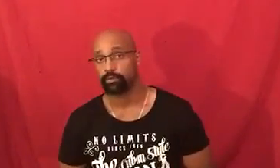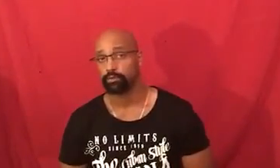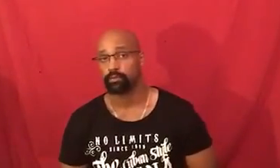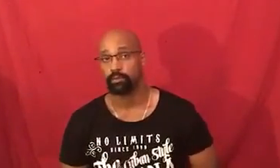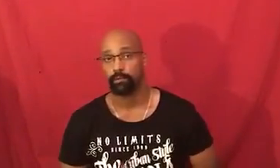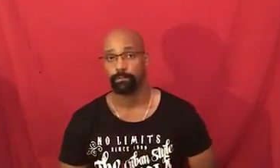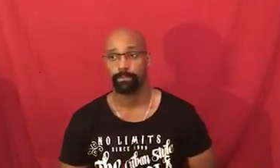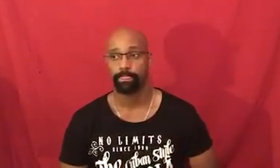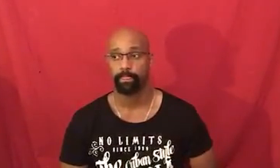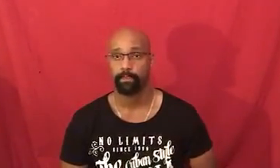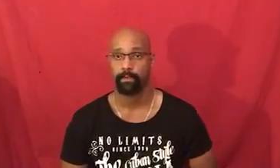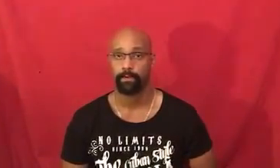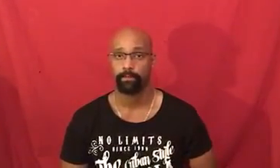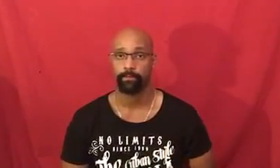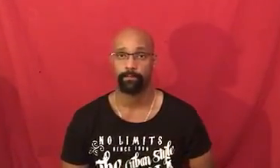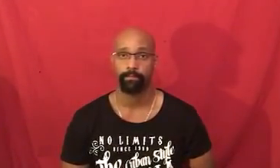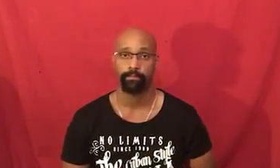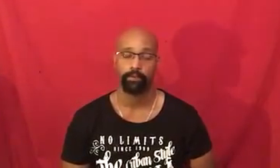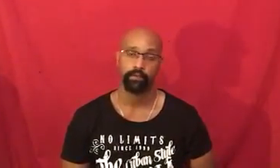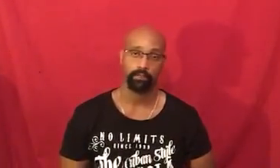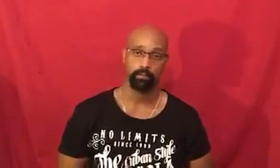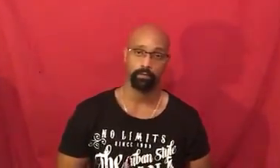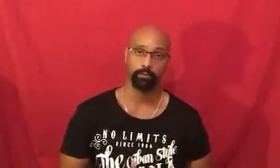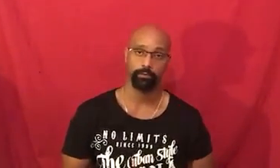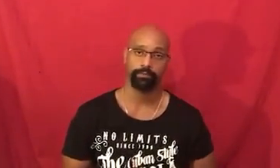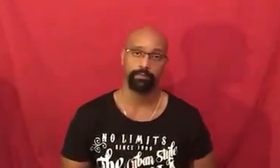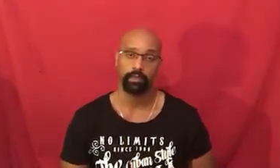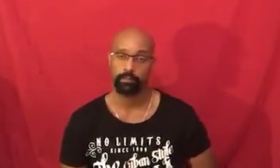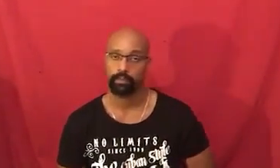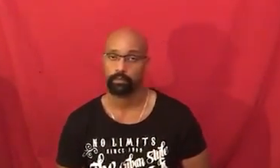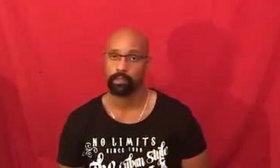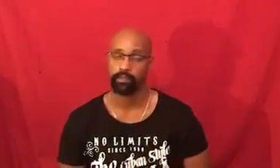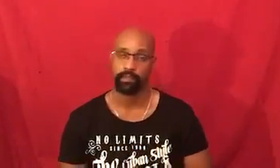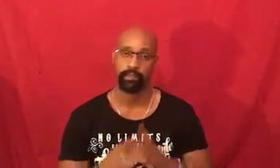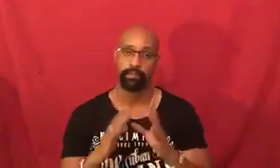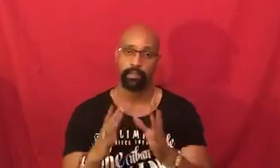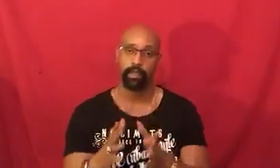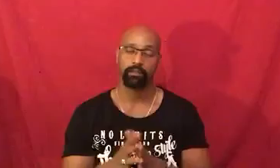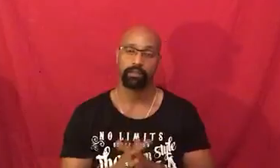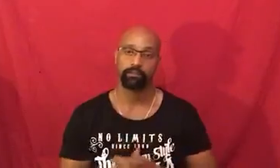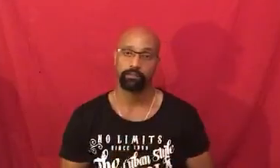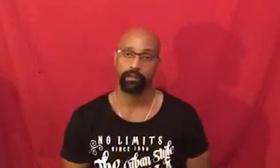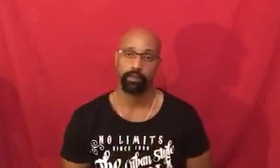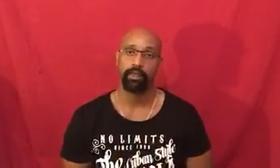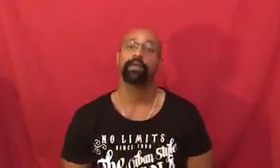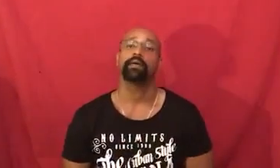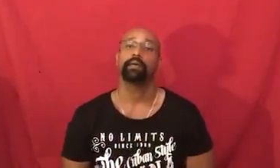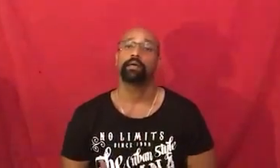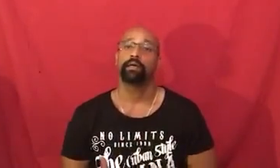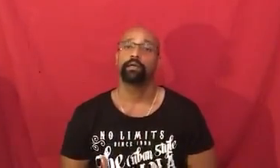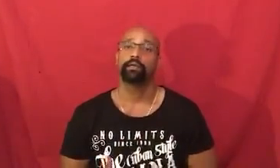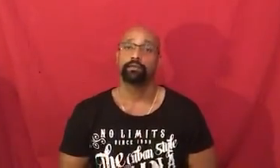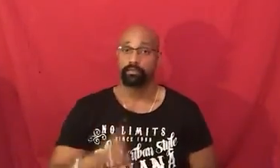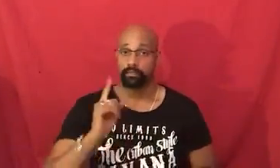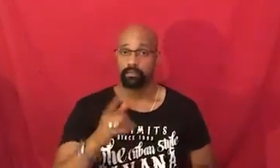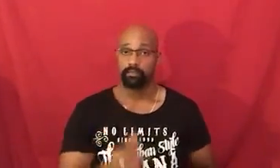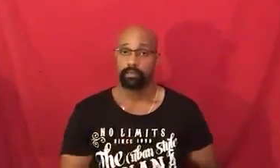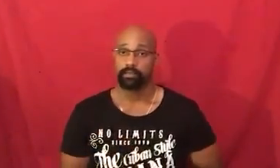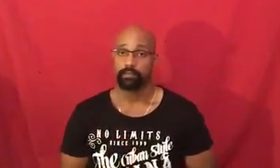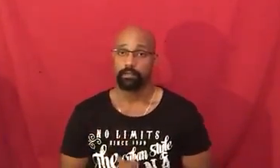um the facebook group the unbounded mind and i'll take it from there see you in next video